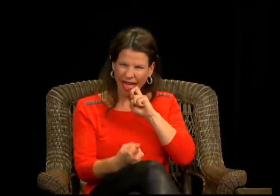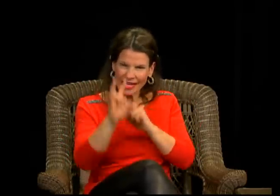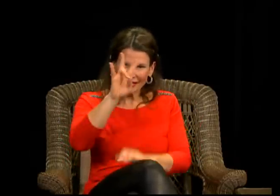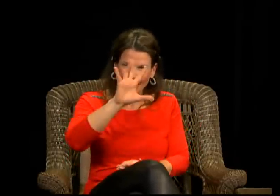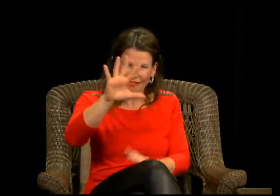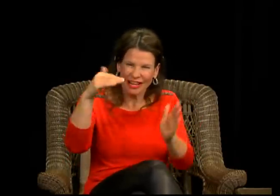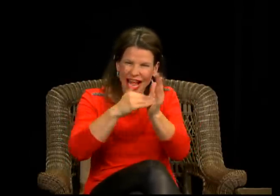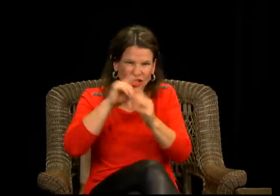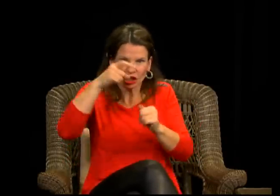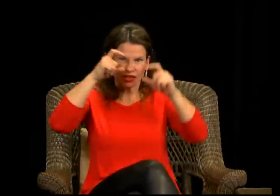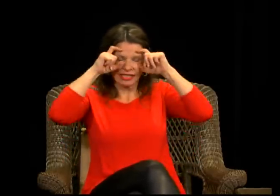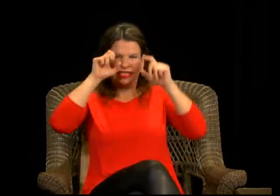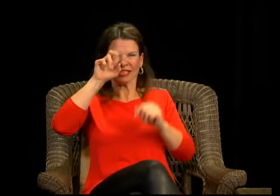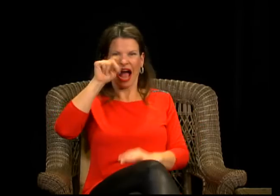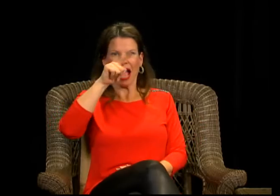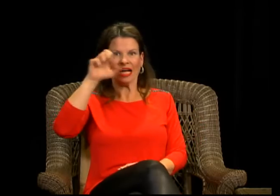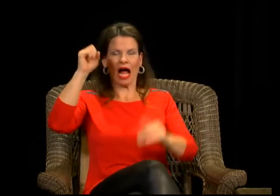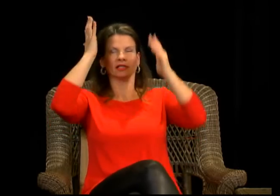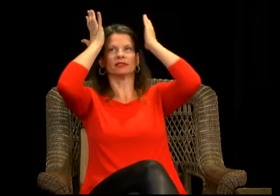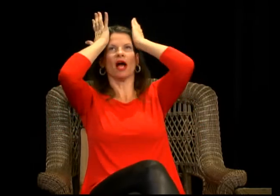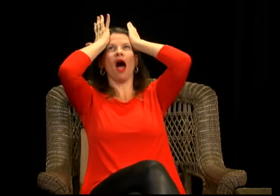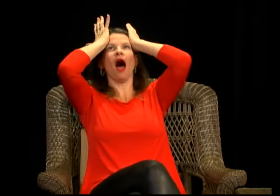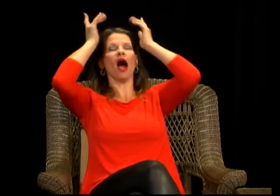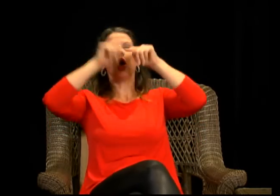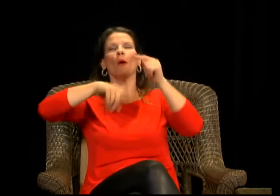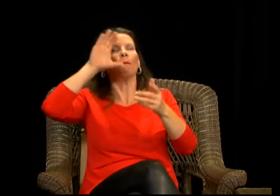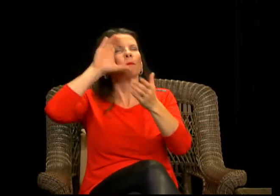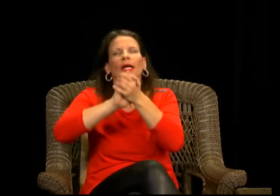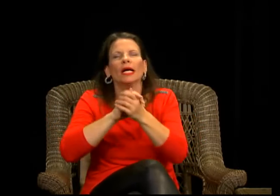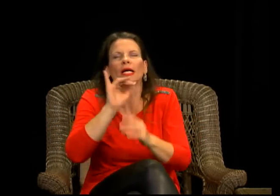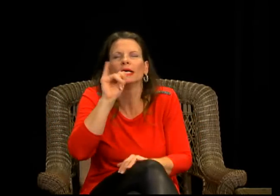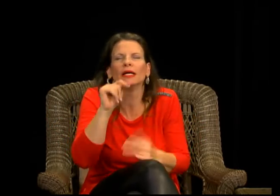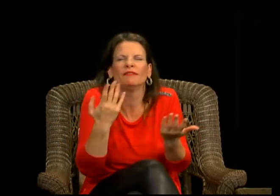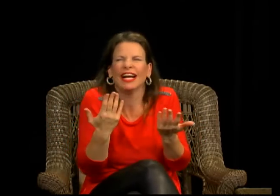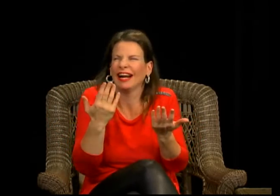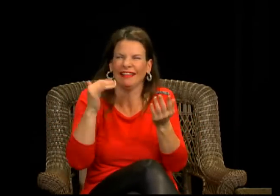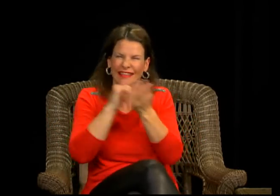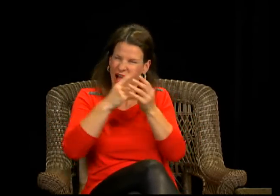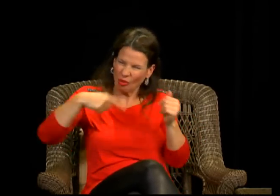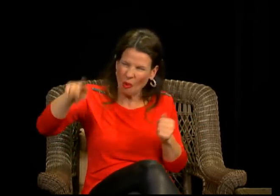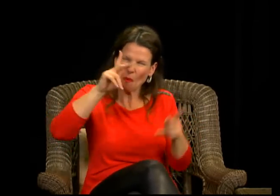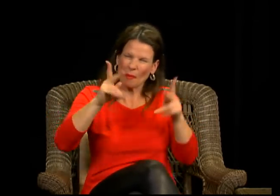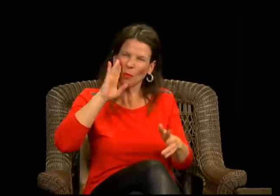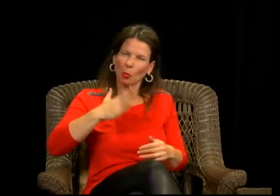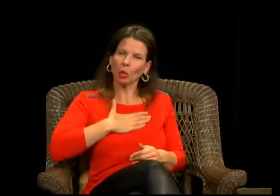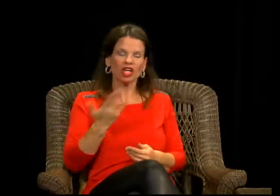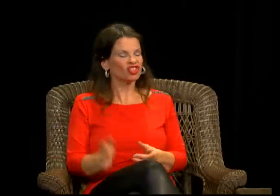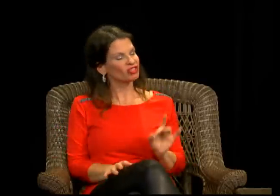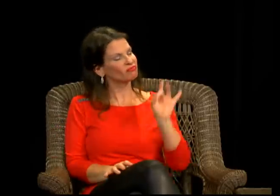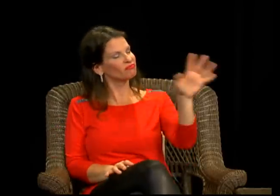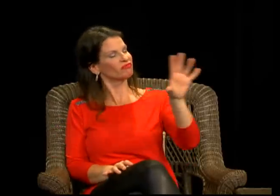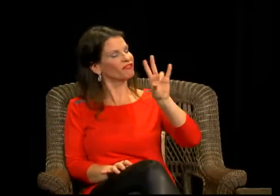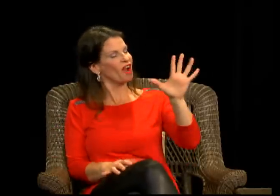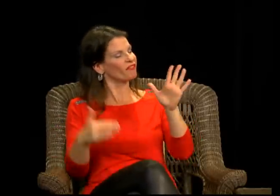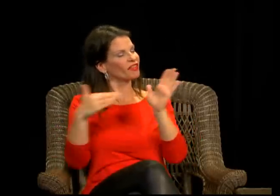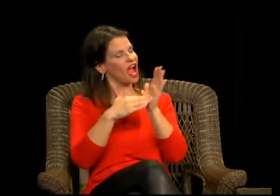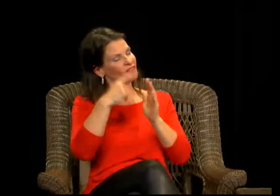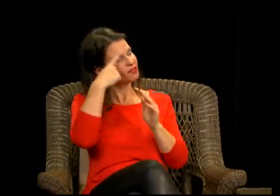about it. Someone on one of the shows just spent like $75,000 on a pair of sunglasses. I just couldn't believe it. It's like